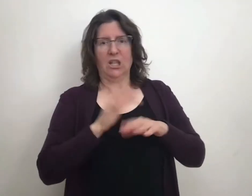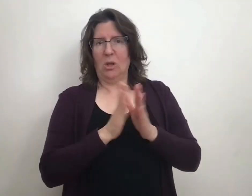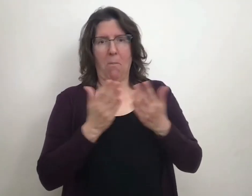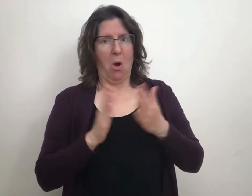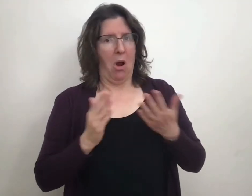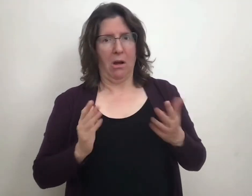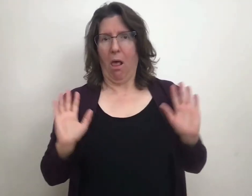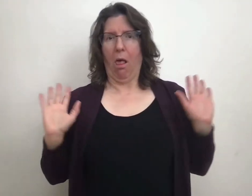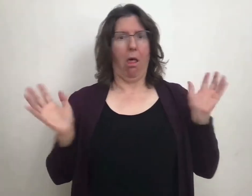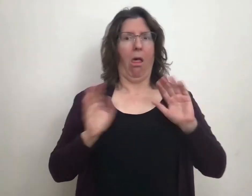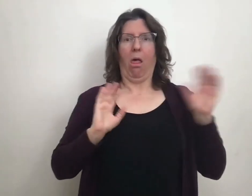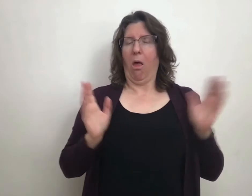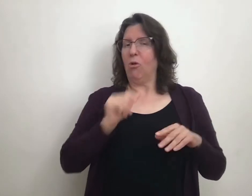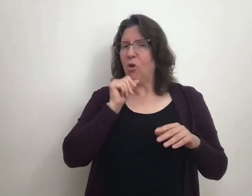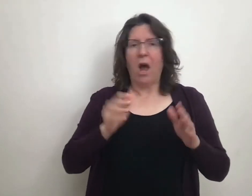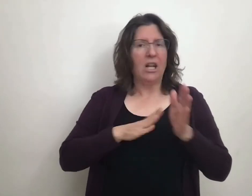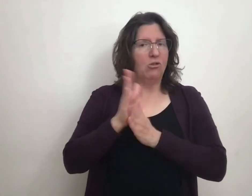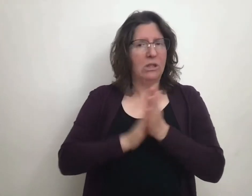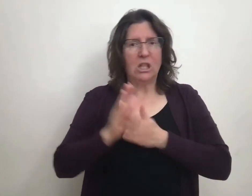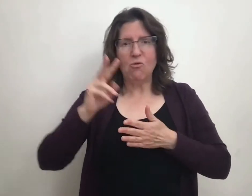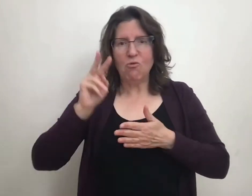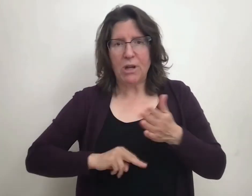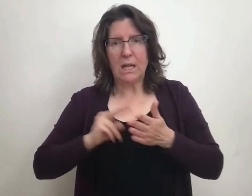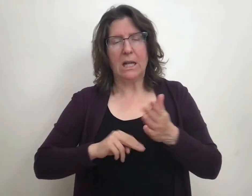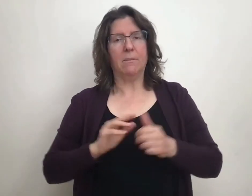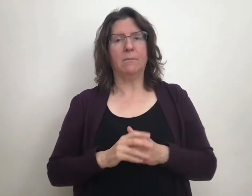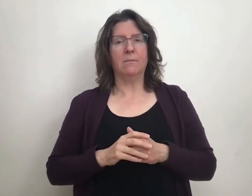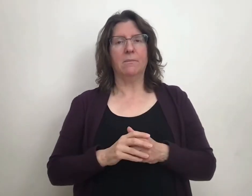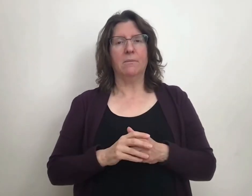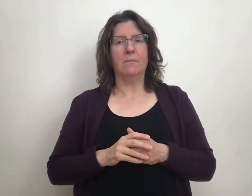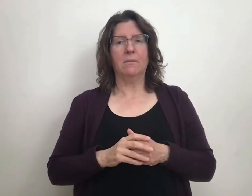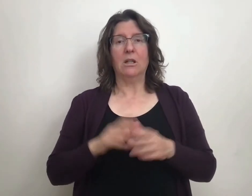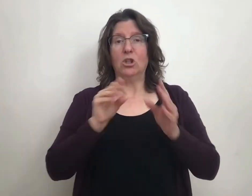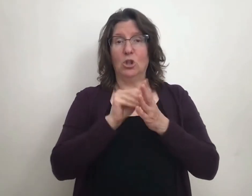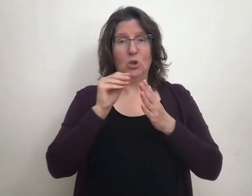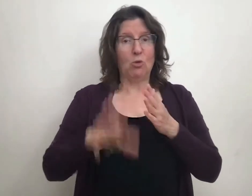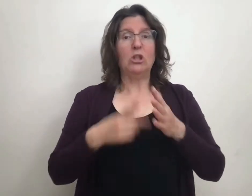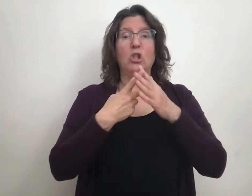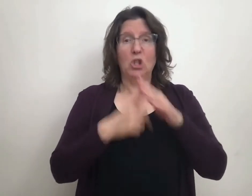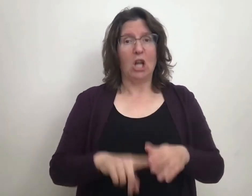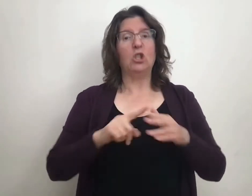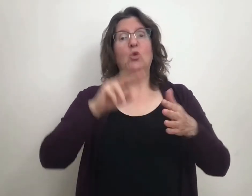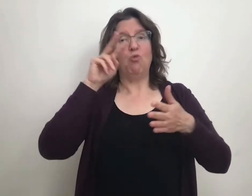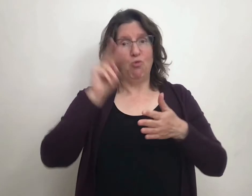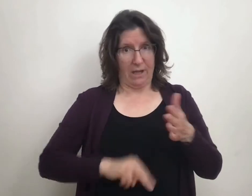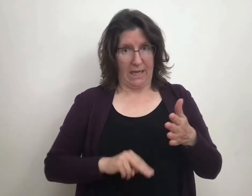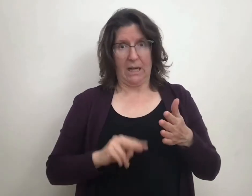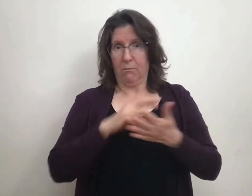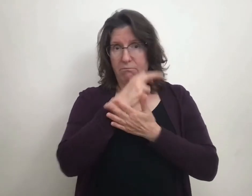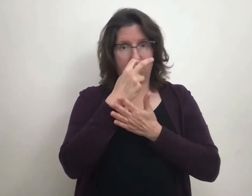reluctant readers, not interested in trying, and would avoid it at any cost. By the end of the five